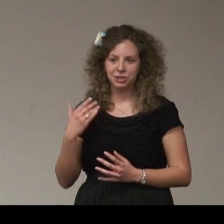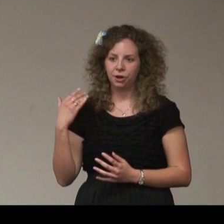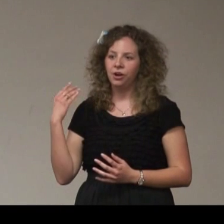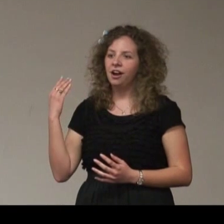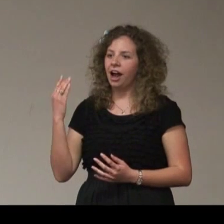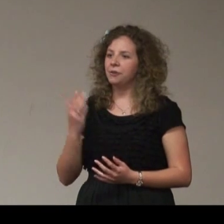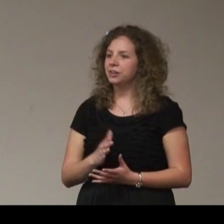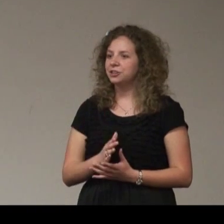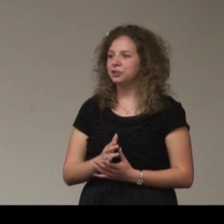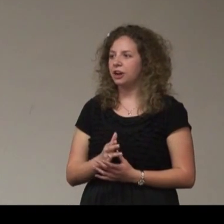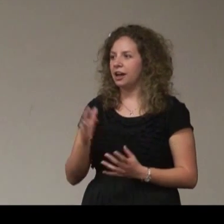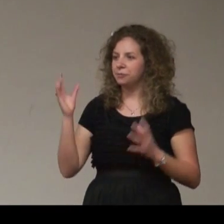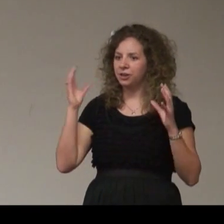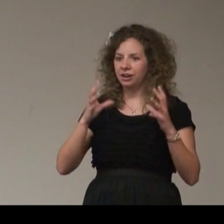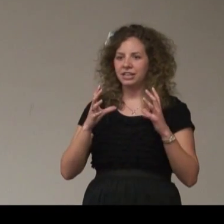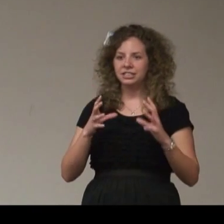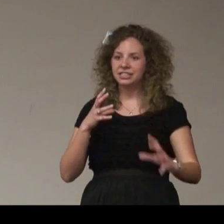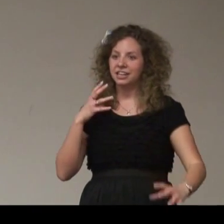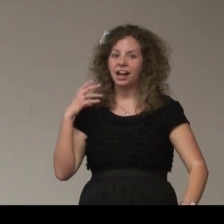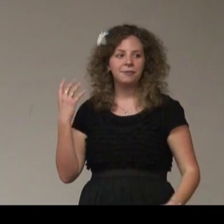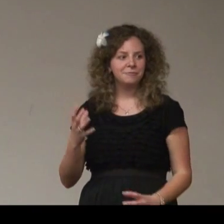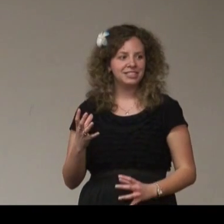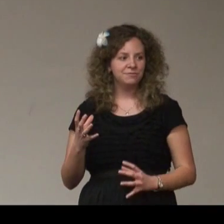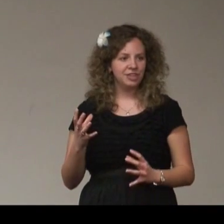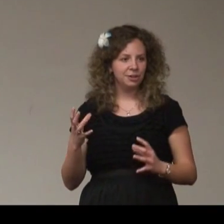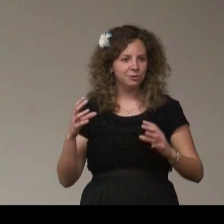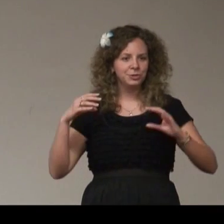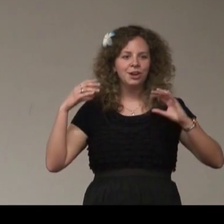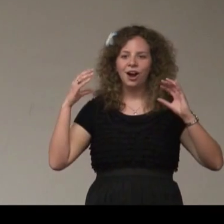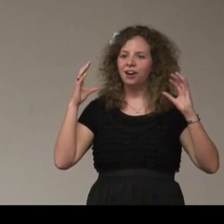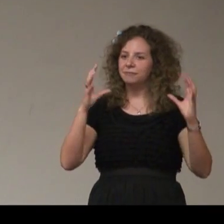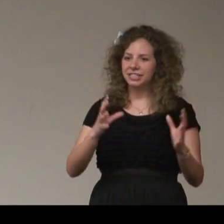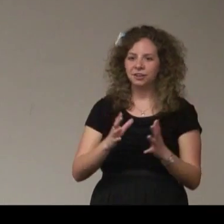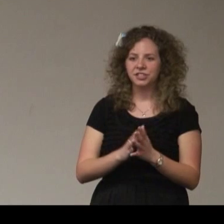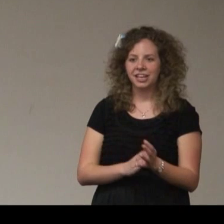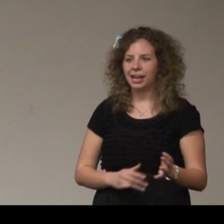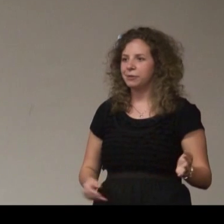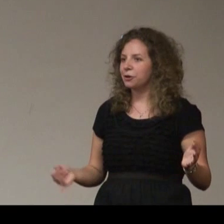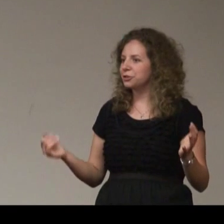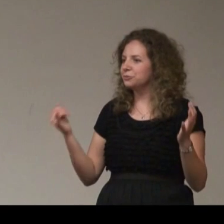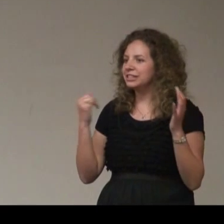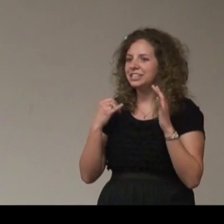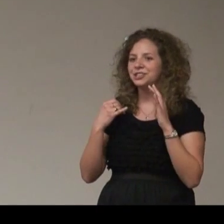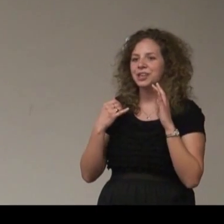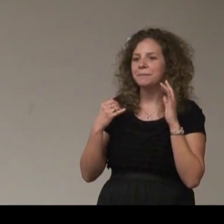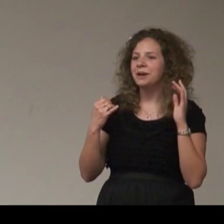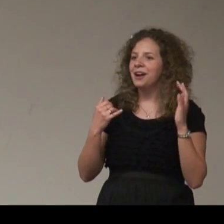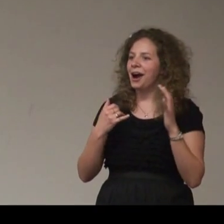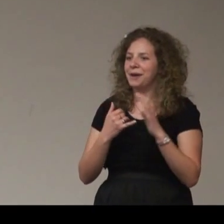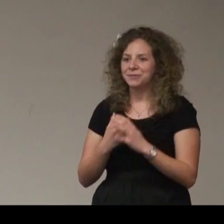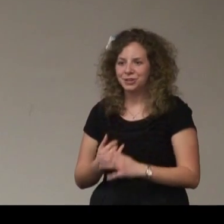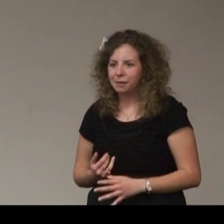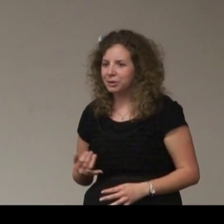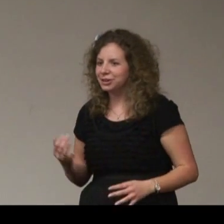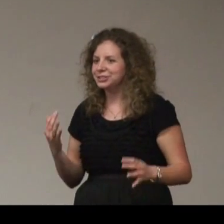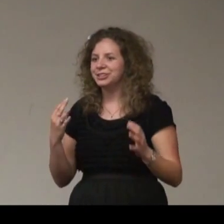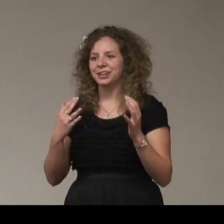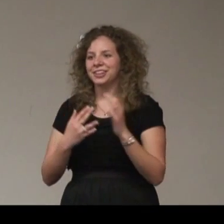And so I went on and decided I would make some videos of myself signing. I would go through and reteach them their numbers, their